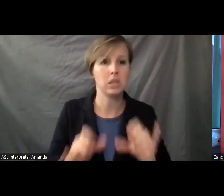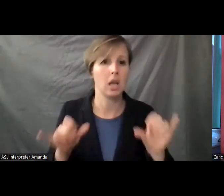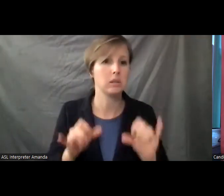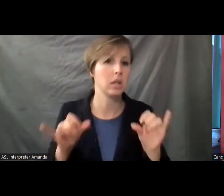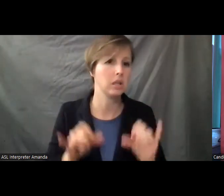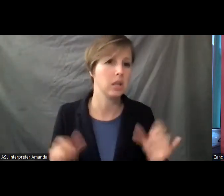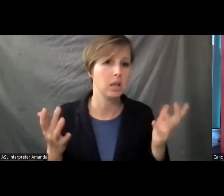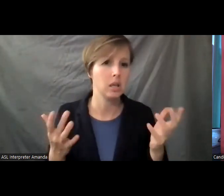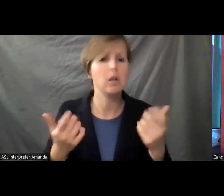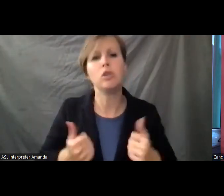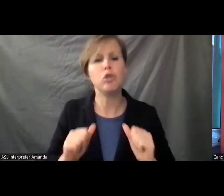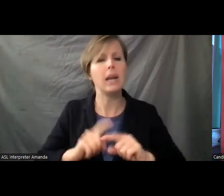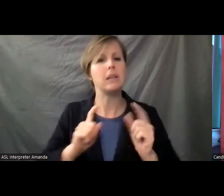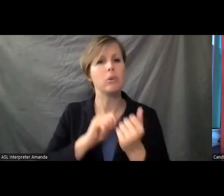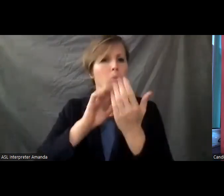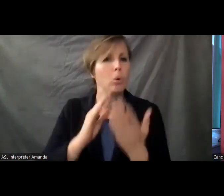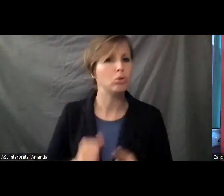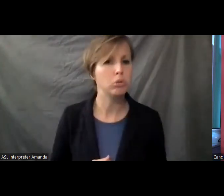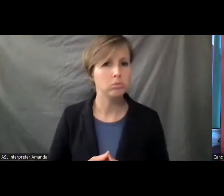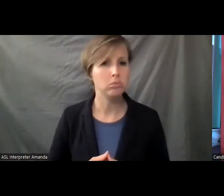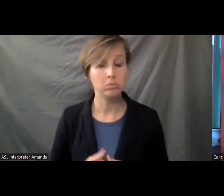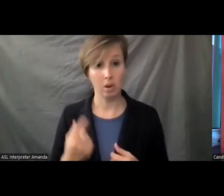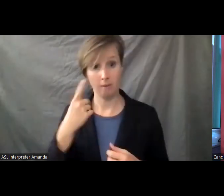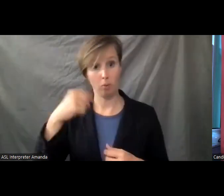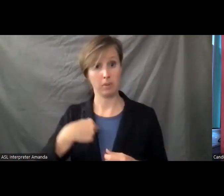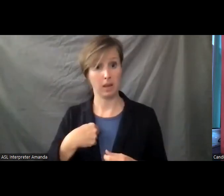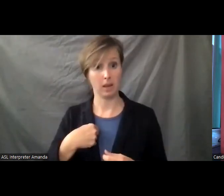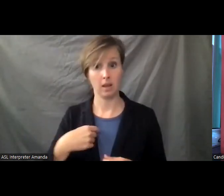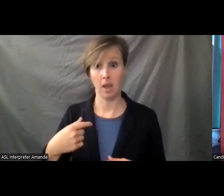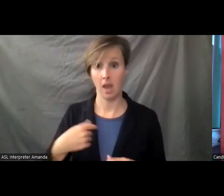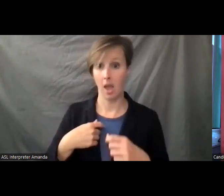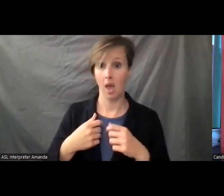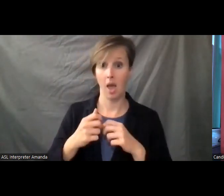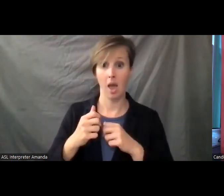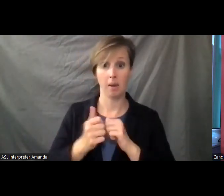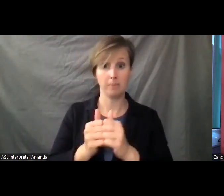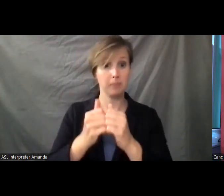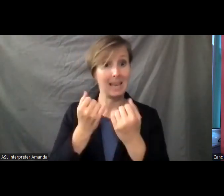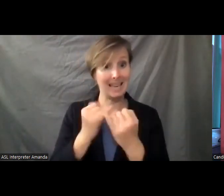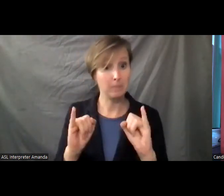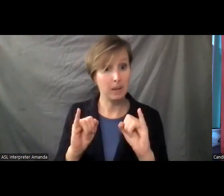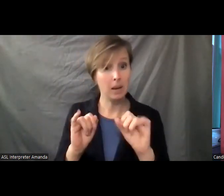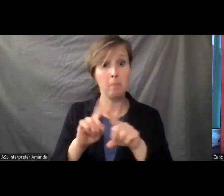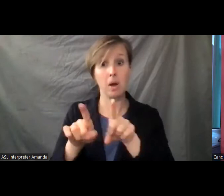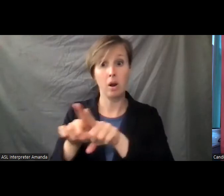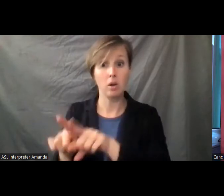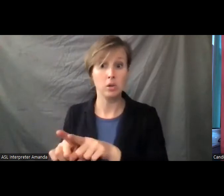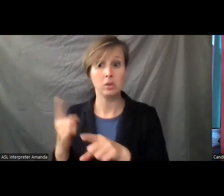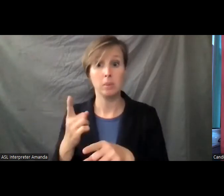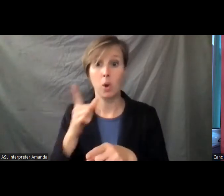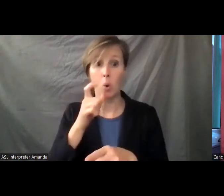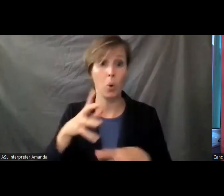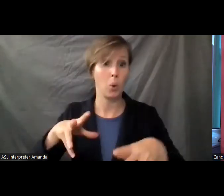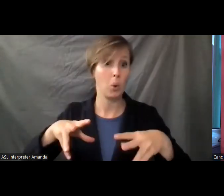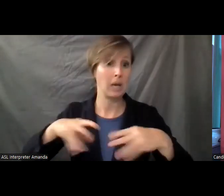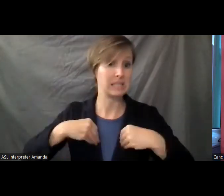and try a different approach. And part of that for me is, you know, I'm running, not only as an independent, but someone who's refused to take a penny from a